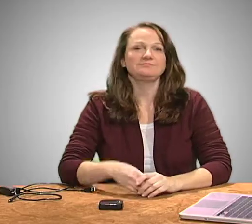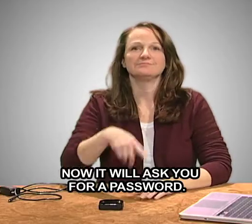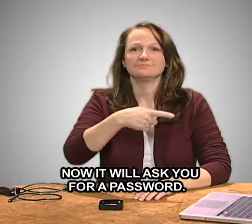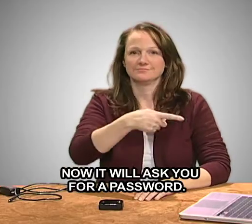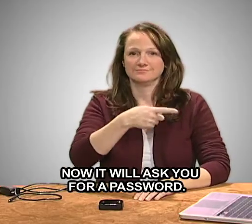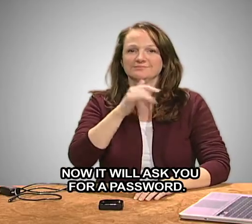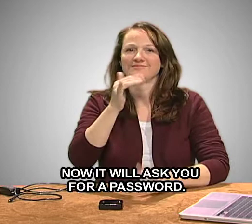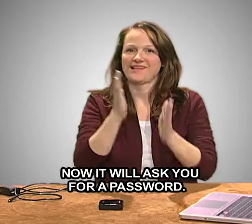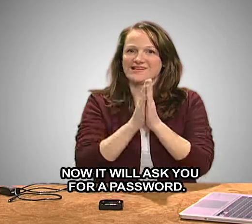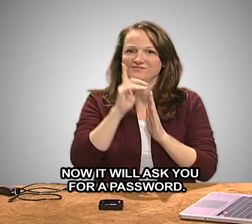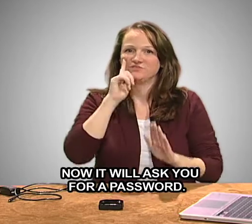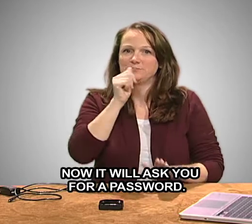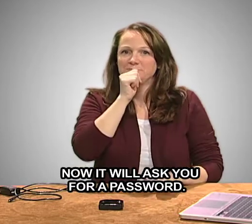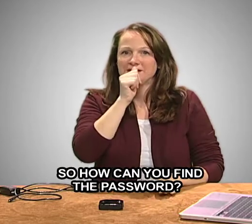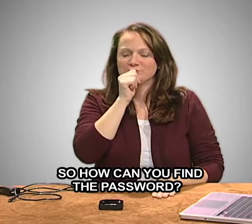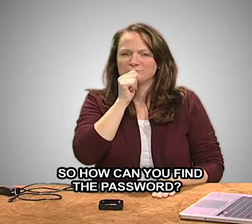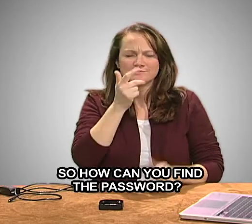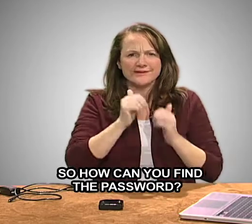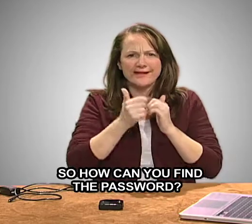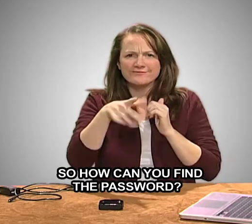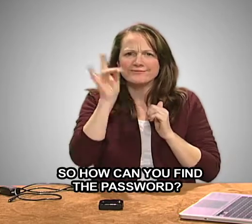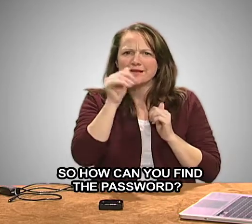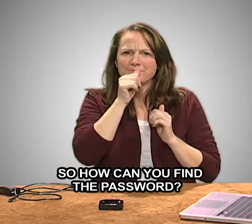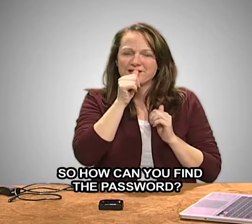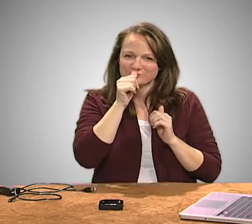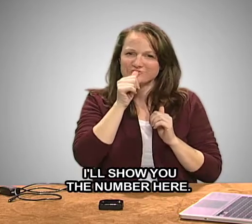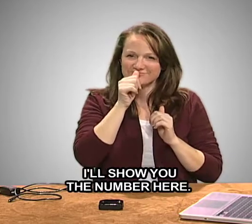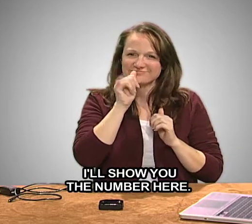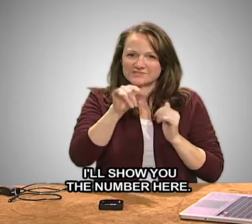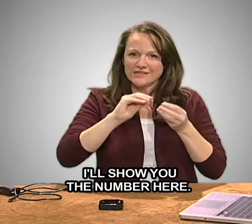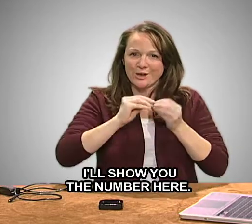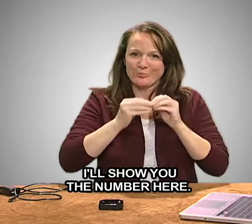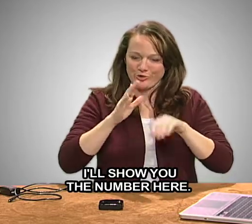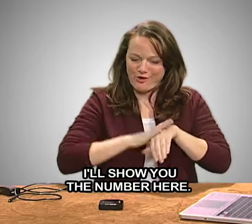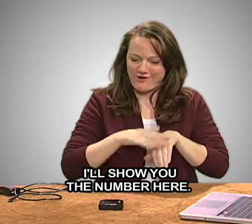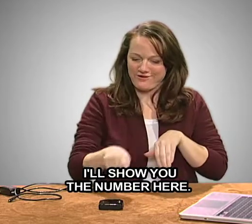Now it will ask you for a password. So how can you find the password? I'll show you the number here.